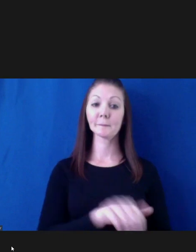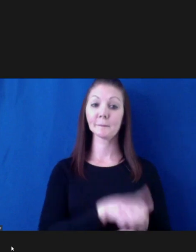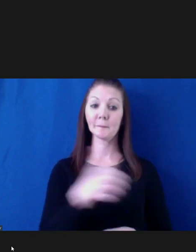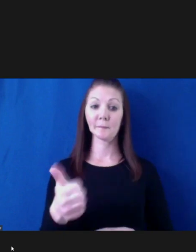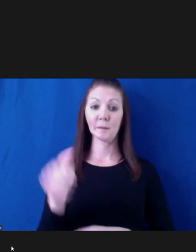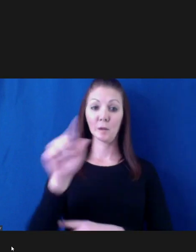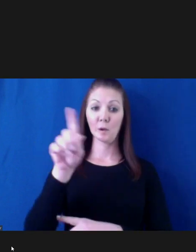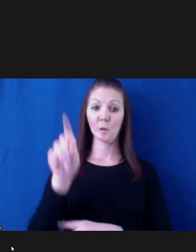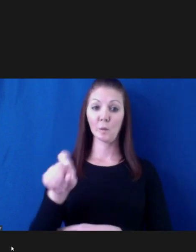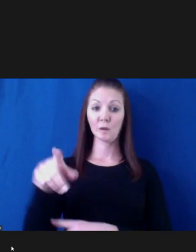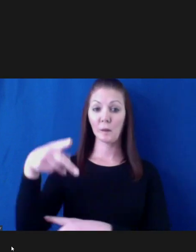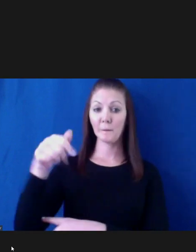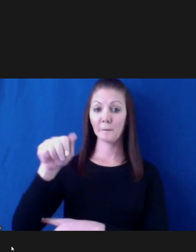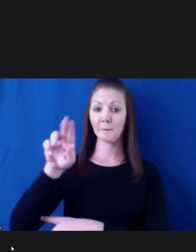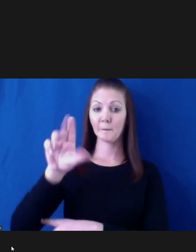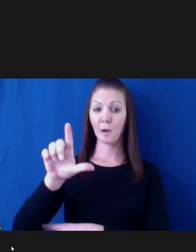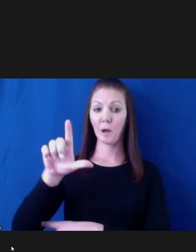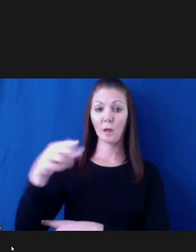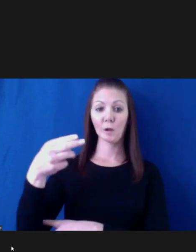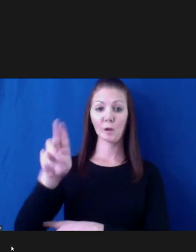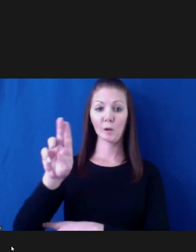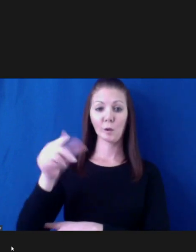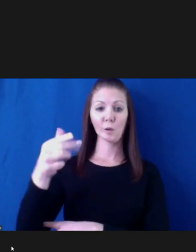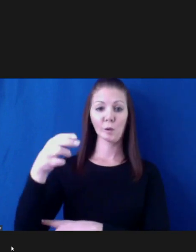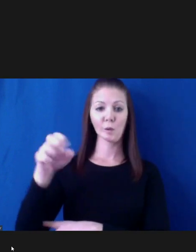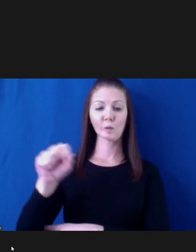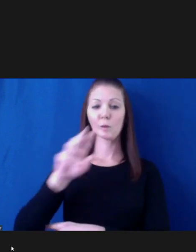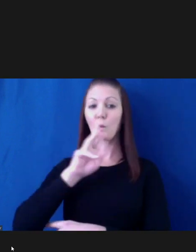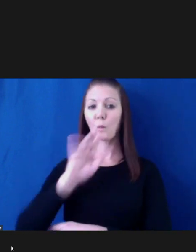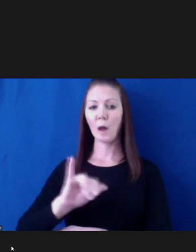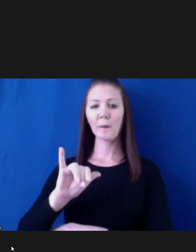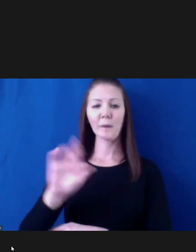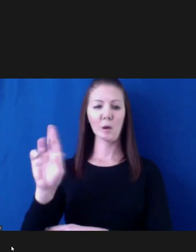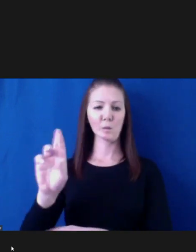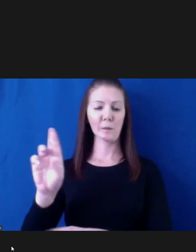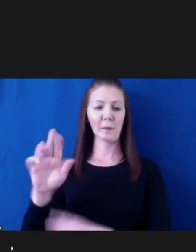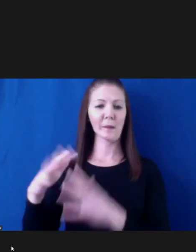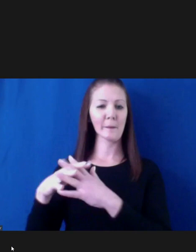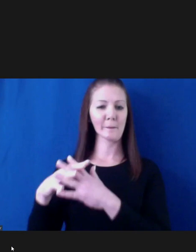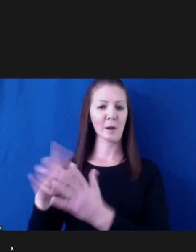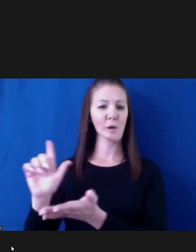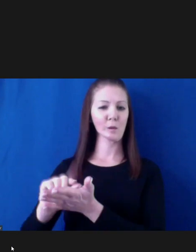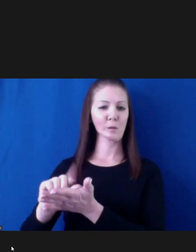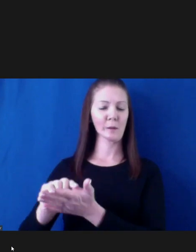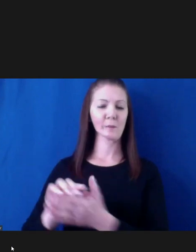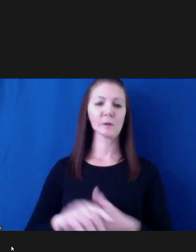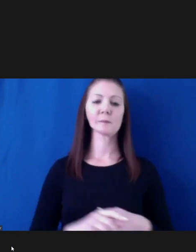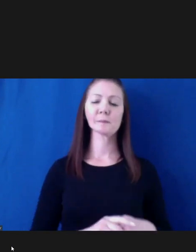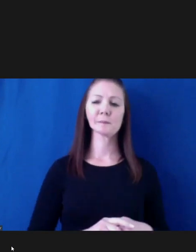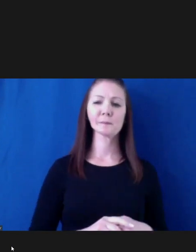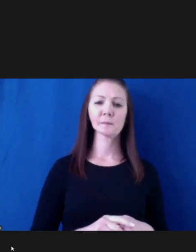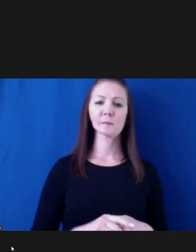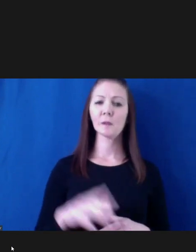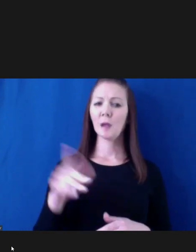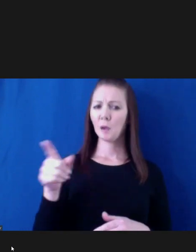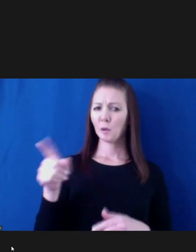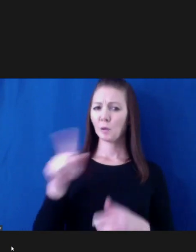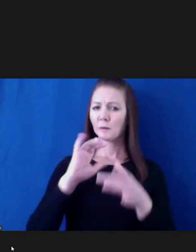Yeah, do we have any, you mentioned there's been a couple of bad accidents. Can we have some details on that?